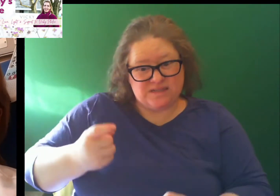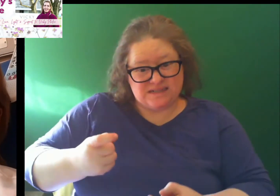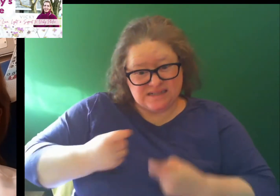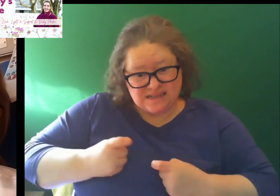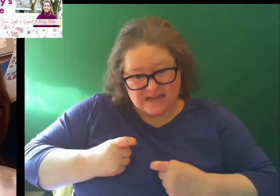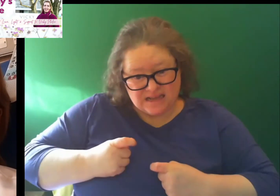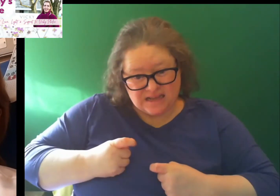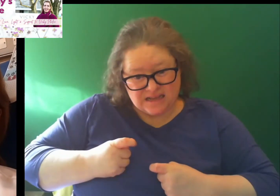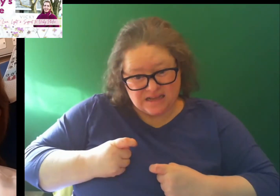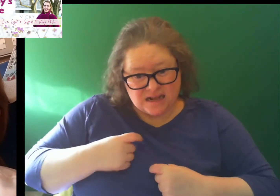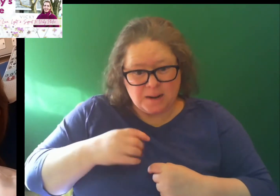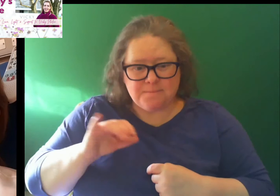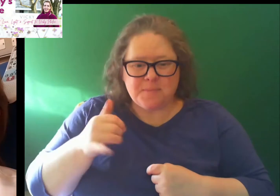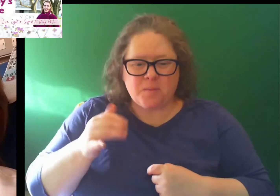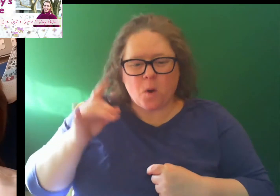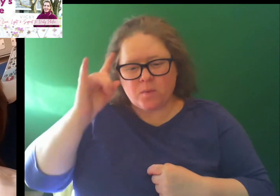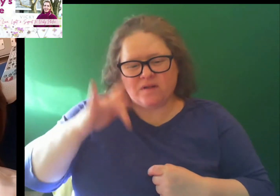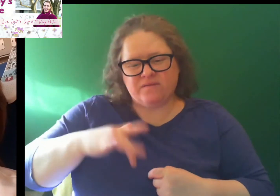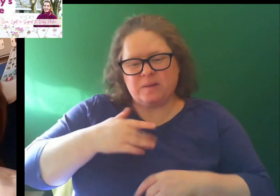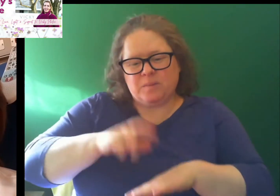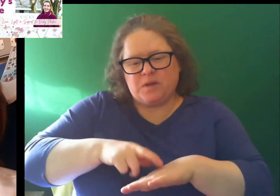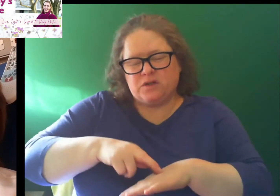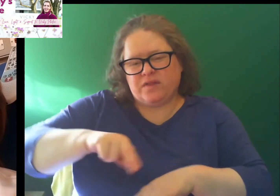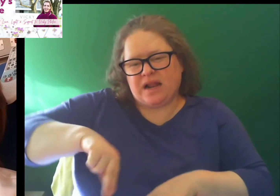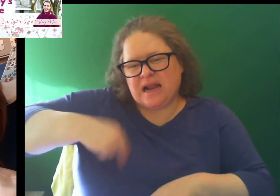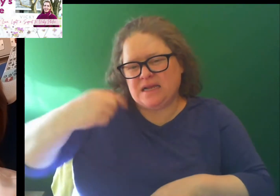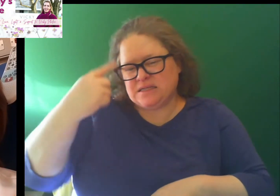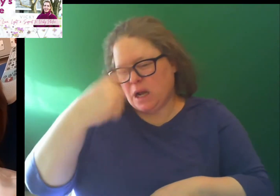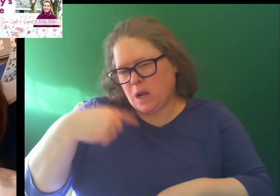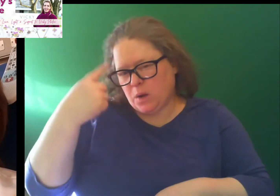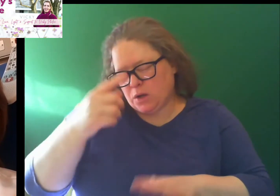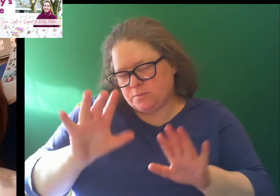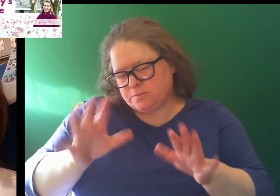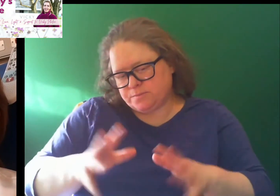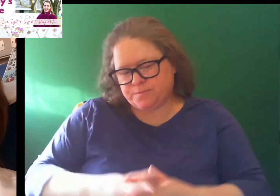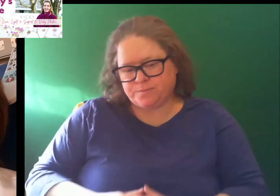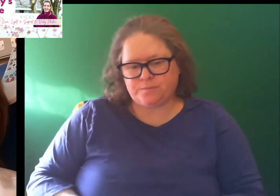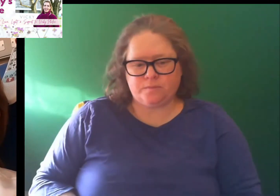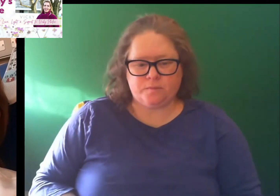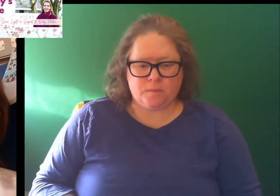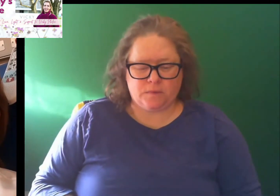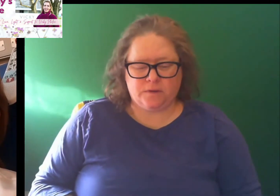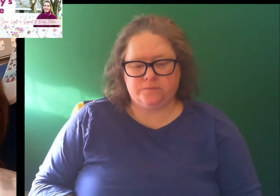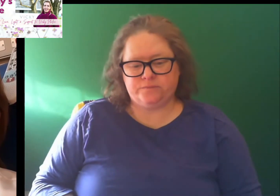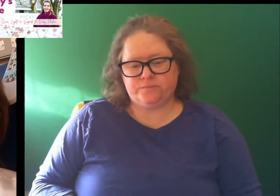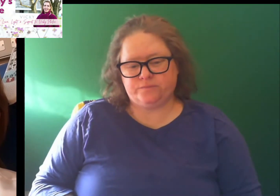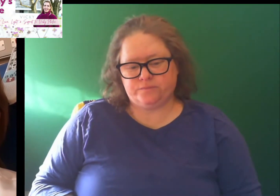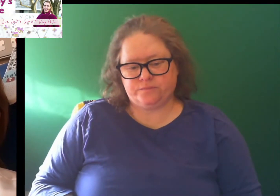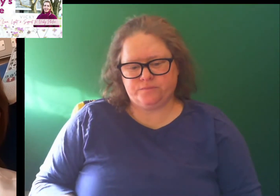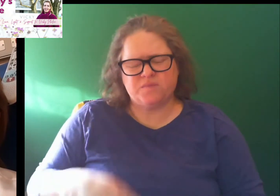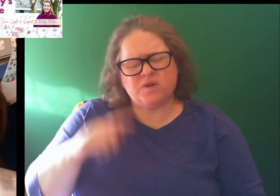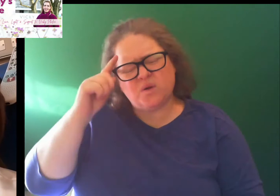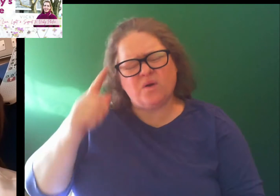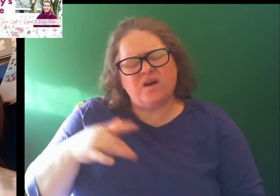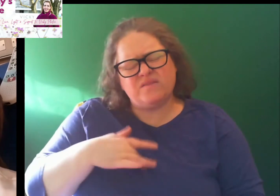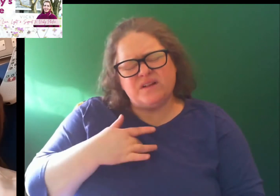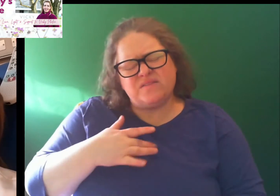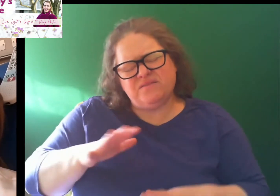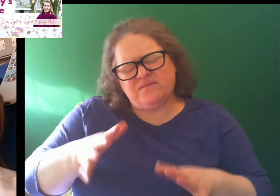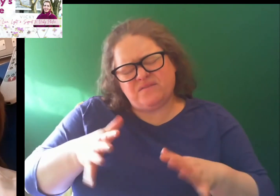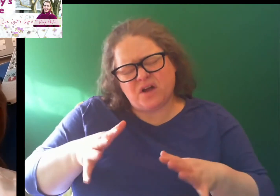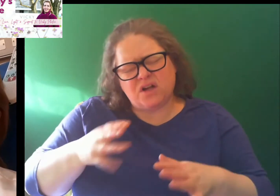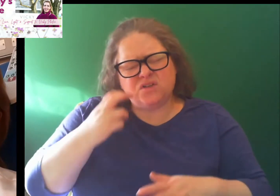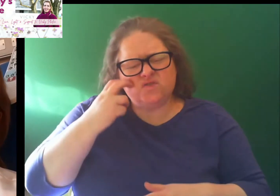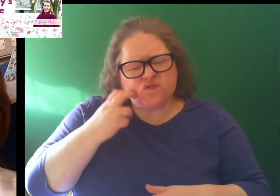and maybe hopefully feel better in the next hour hopefully you know. I